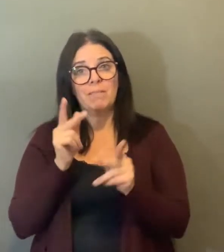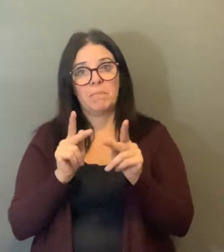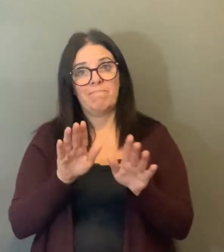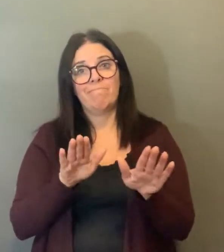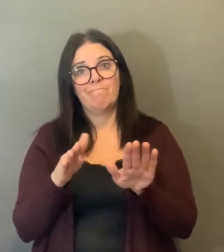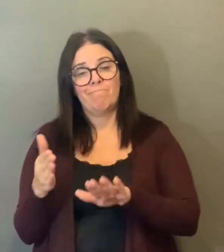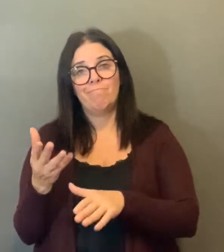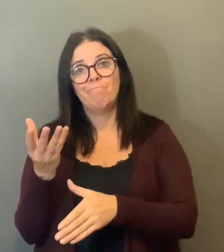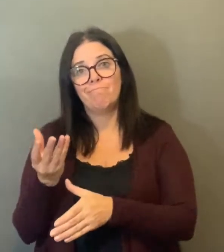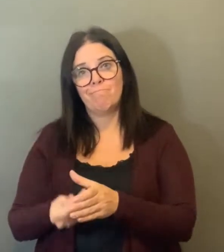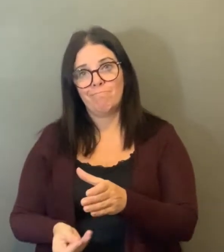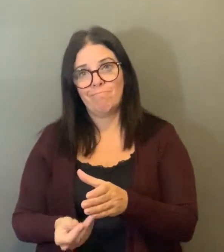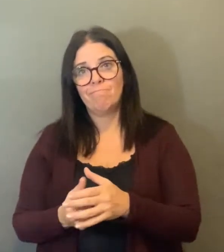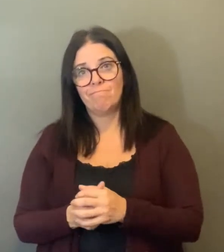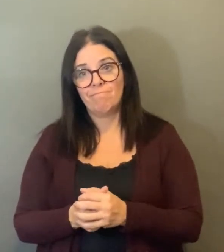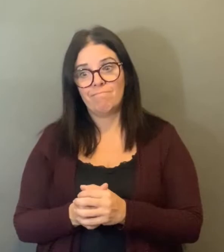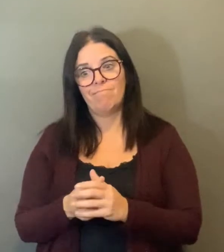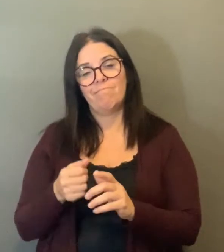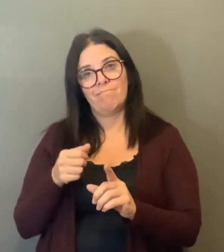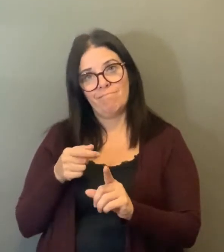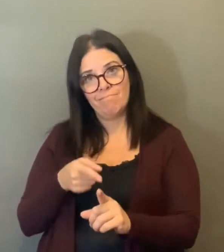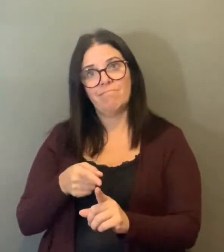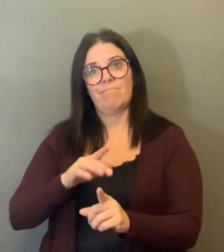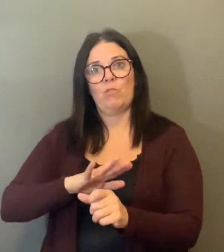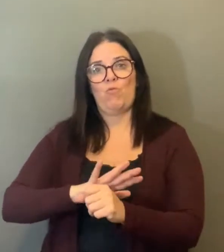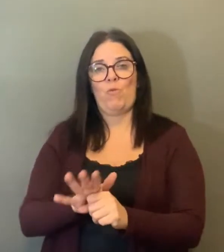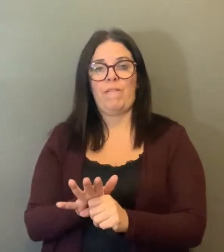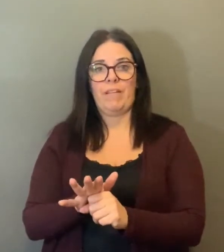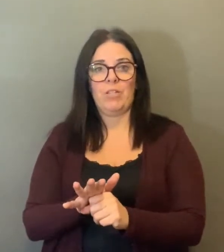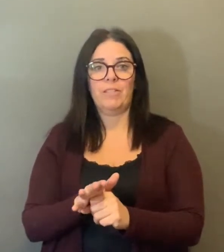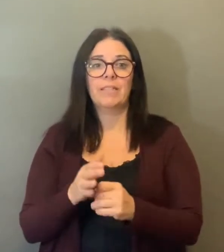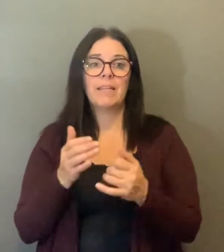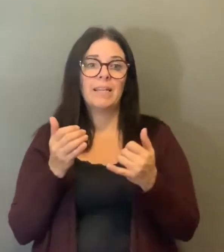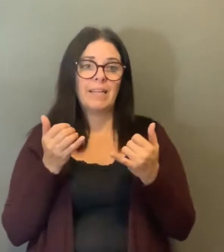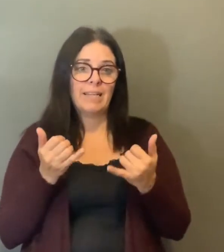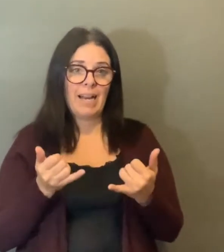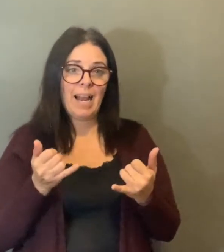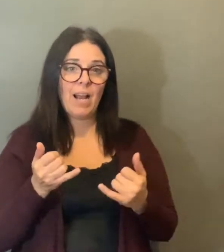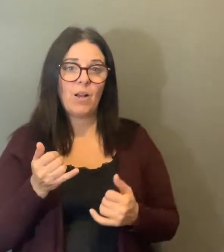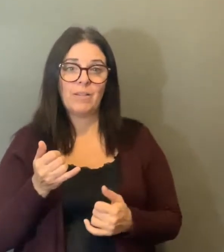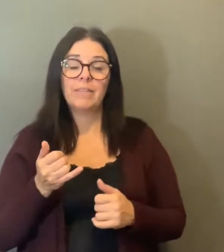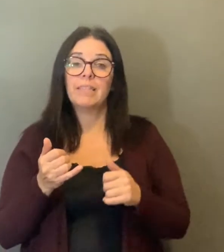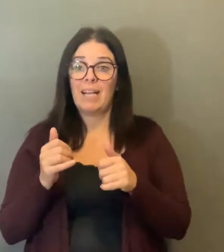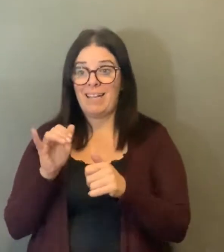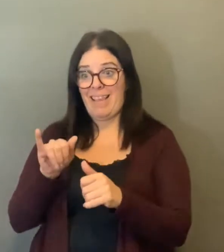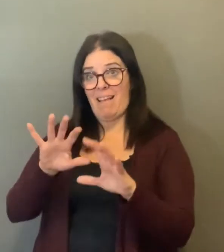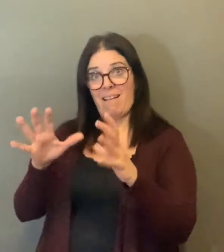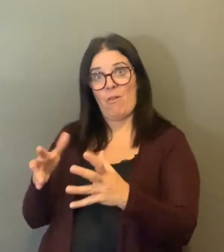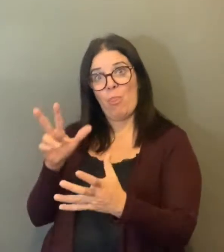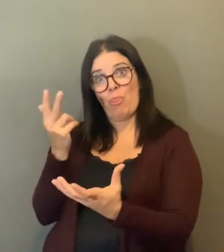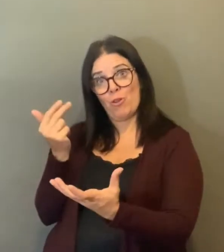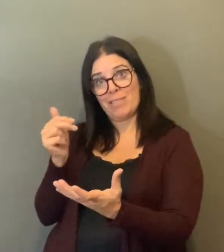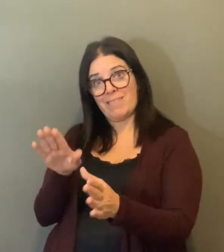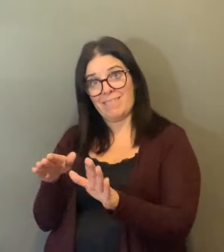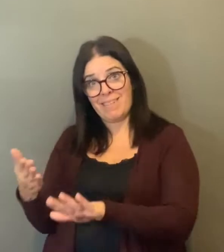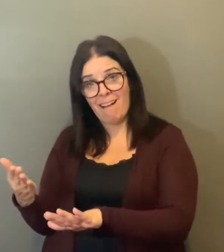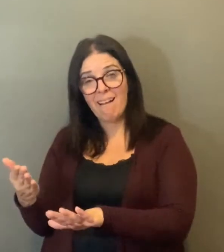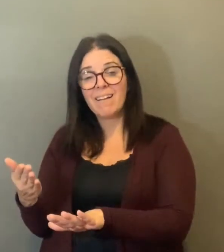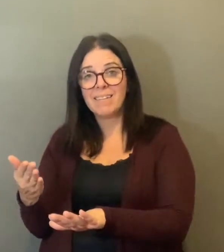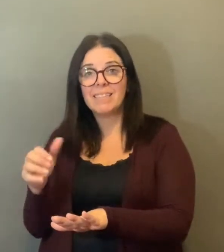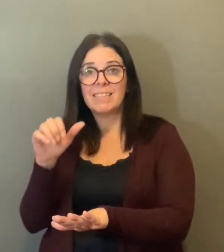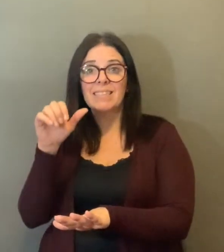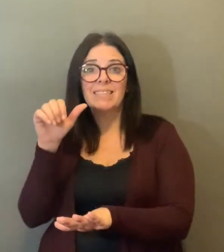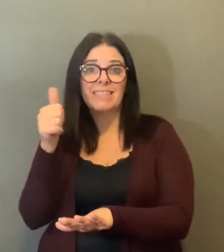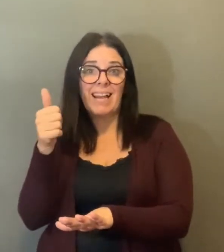Our health unit continues to work with seven long-term care and retirement homes that are currently experiencing COVID